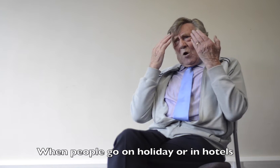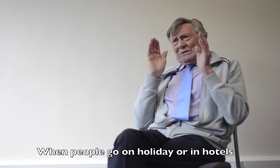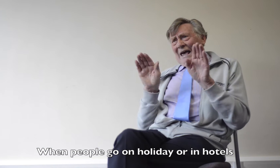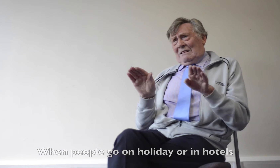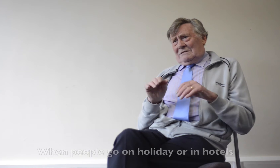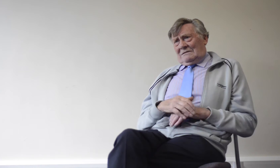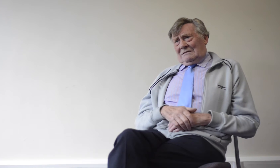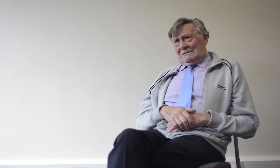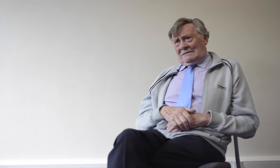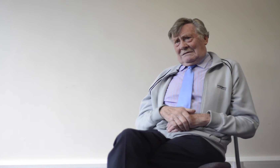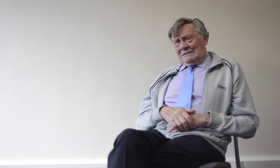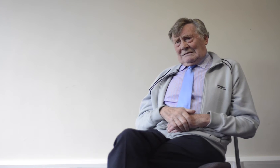hotels.